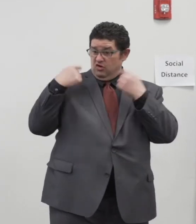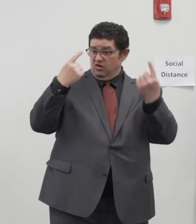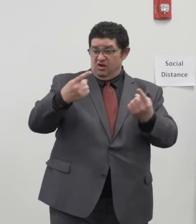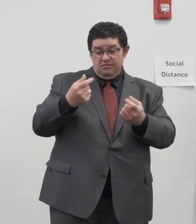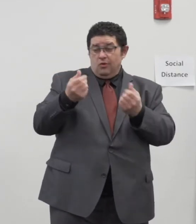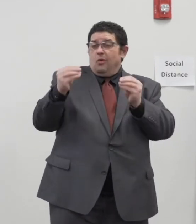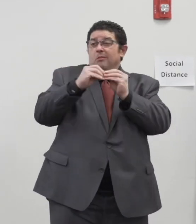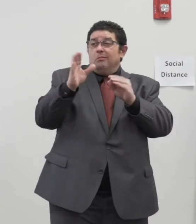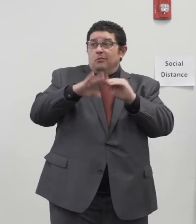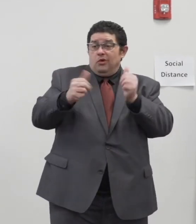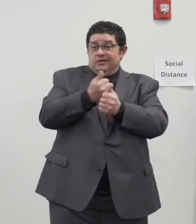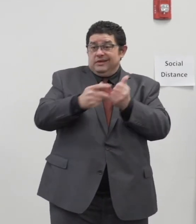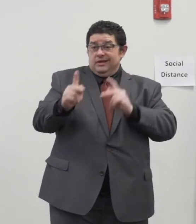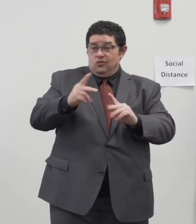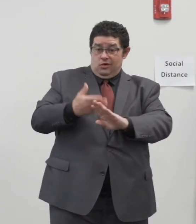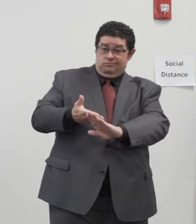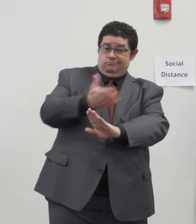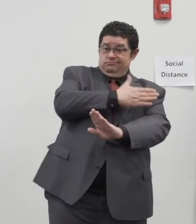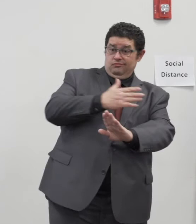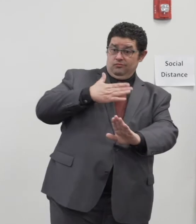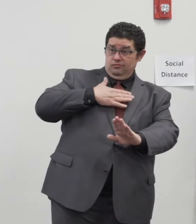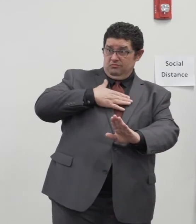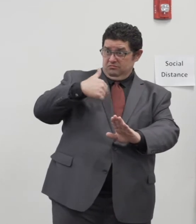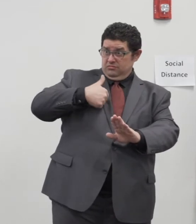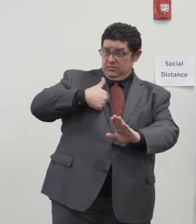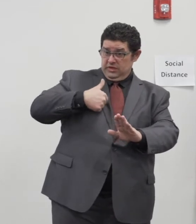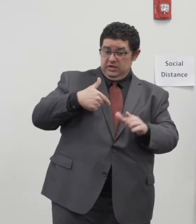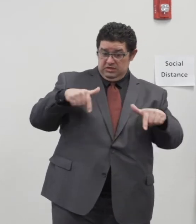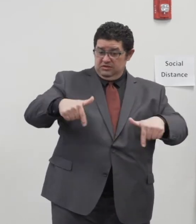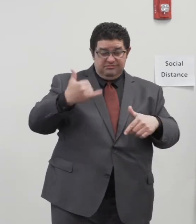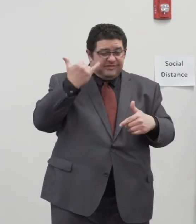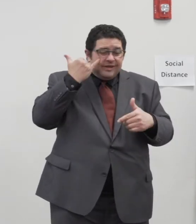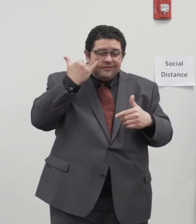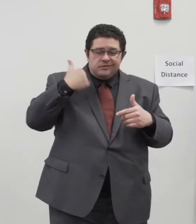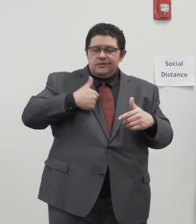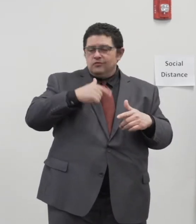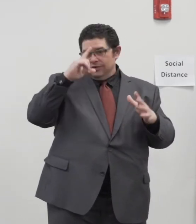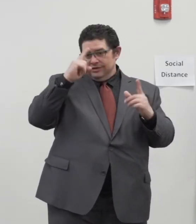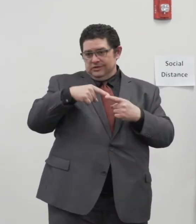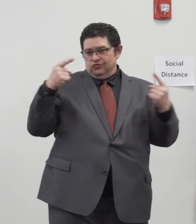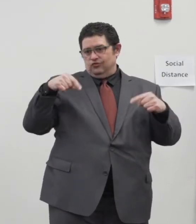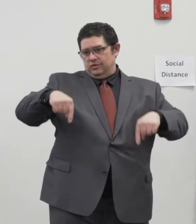done in the past. And I will continue to do that, even if we disagree on this one issue or others moving forward.